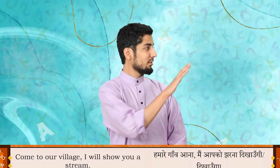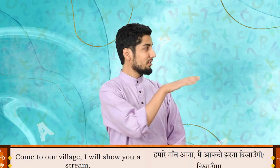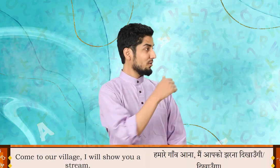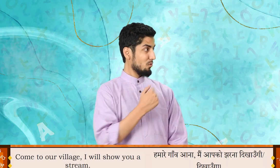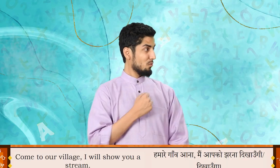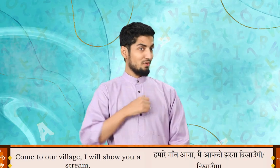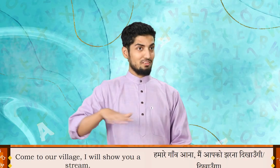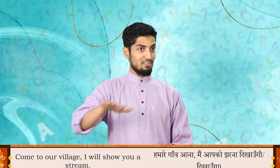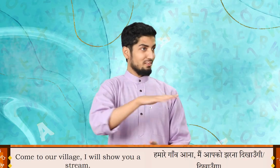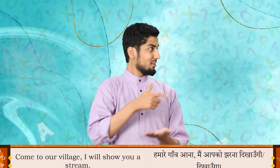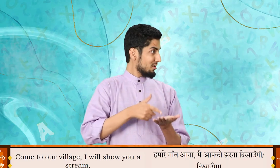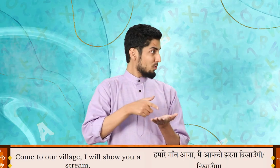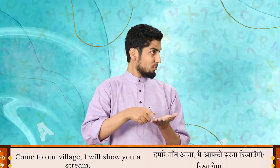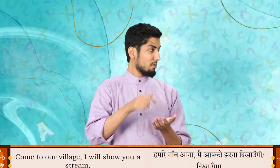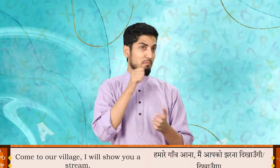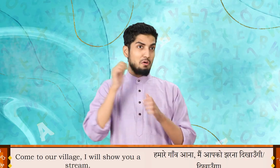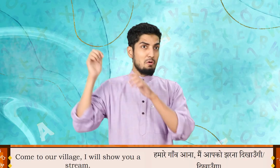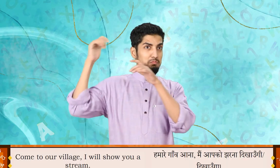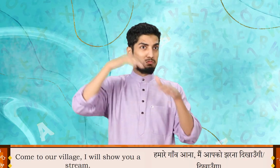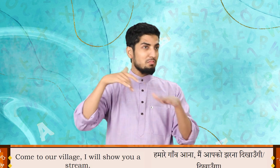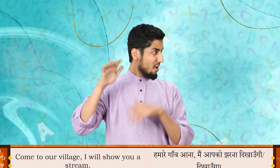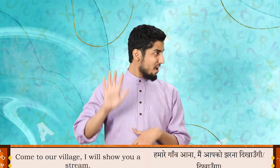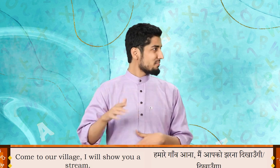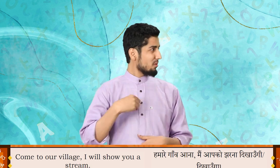Come to our village. I will show you a stream.